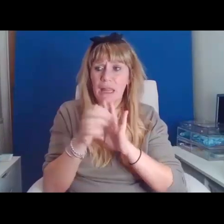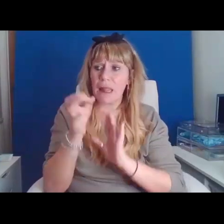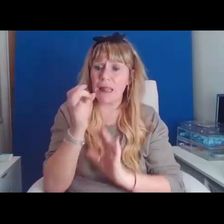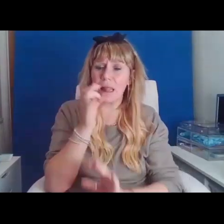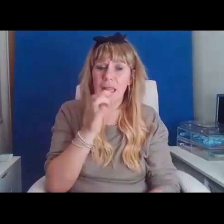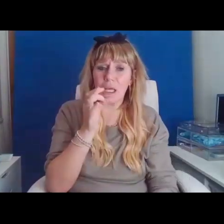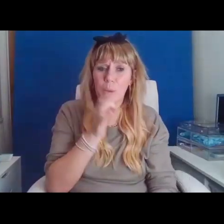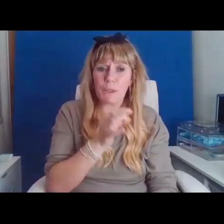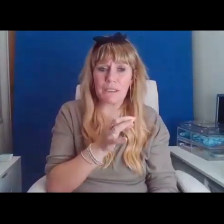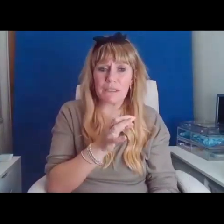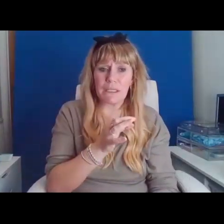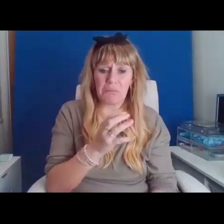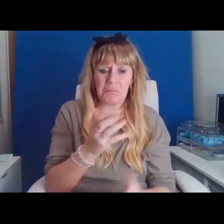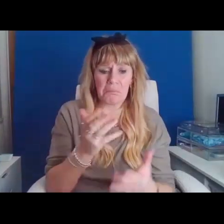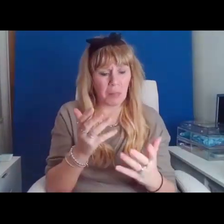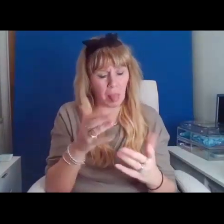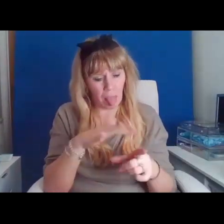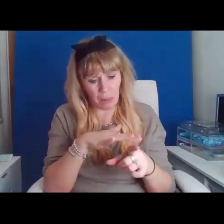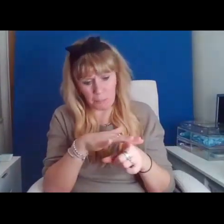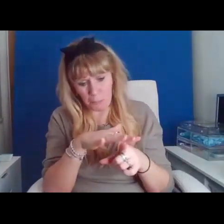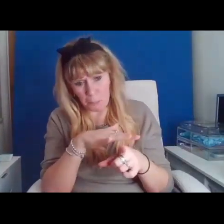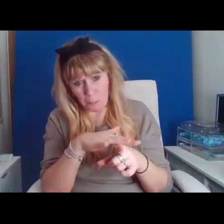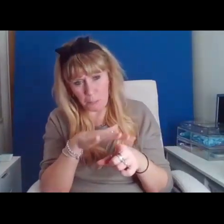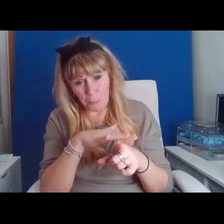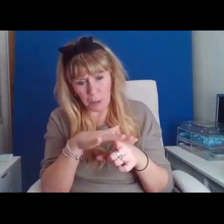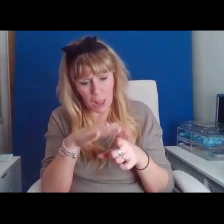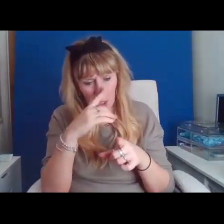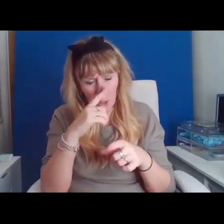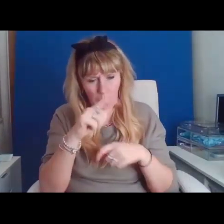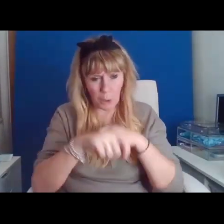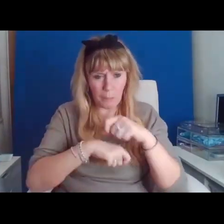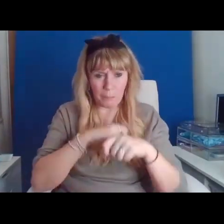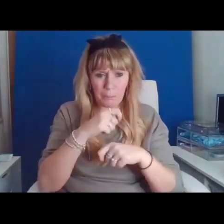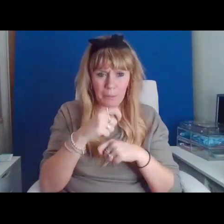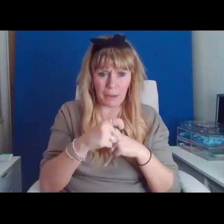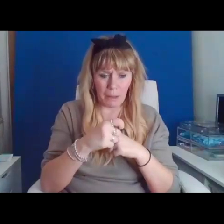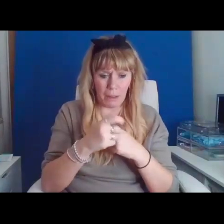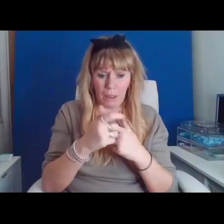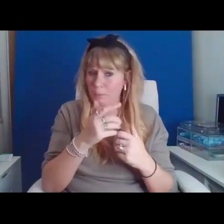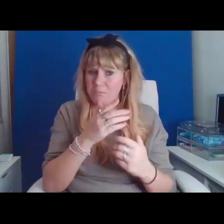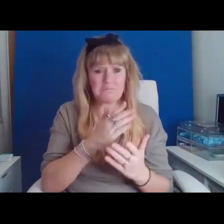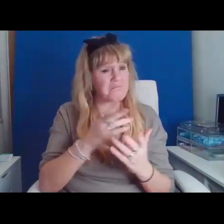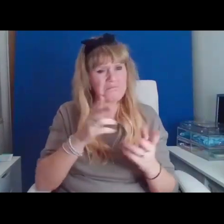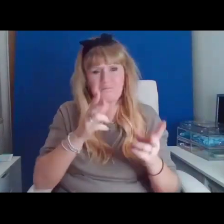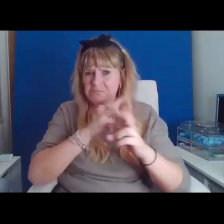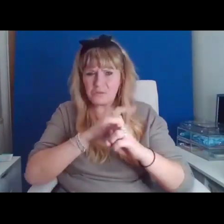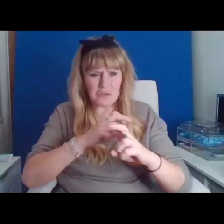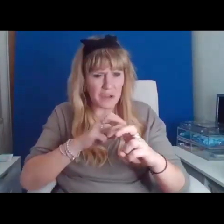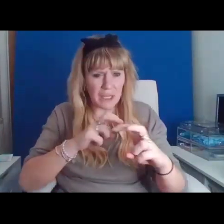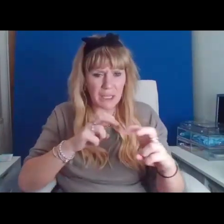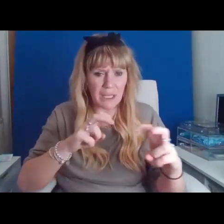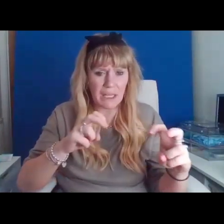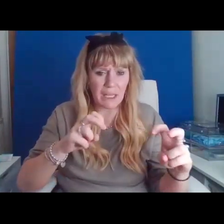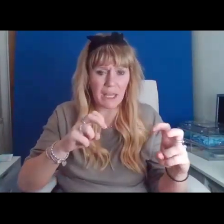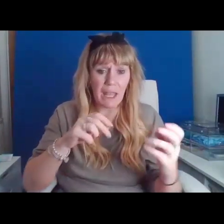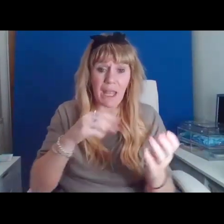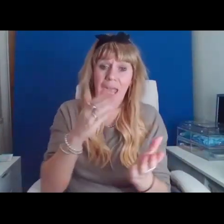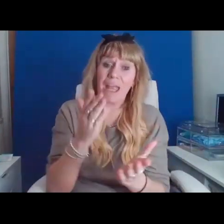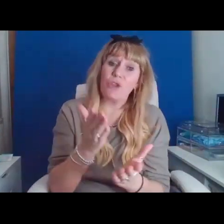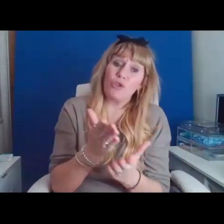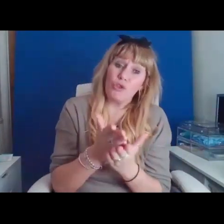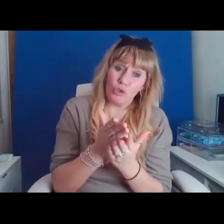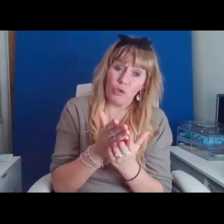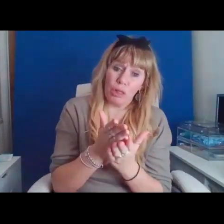The blood could become intangible tracking. In truth, it has probably